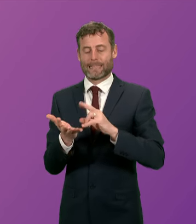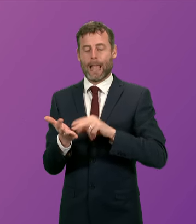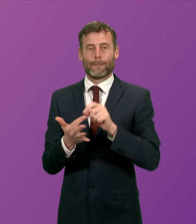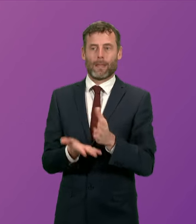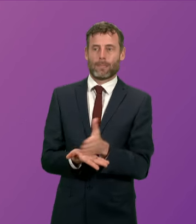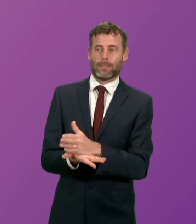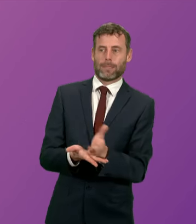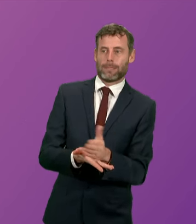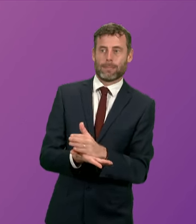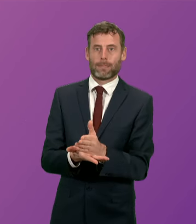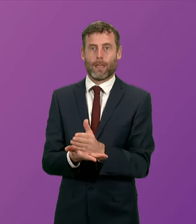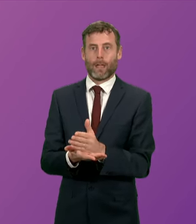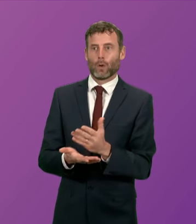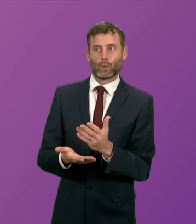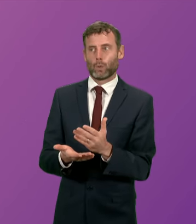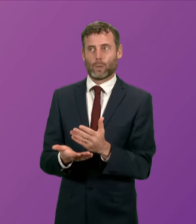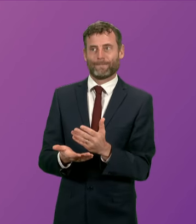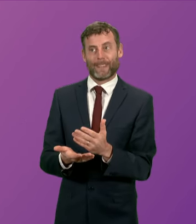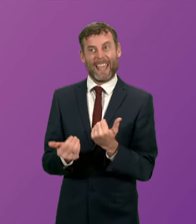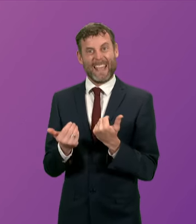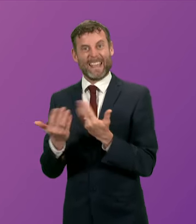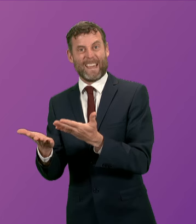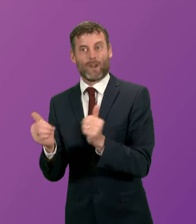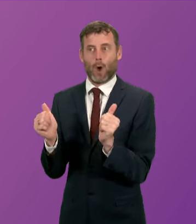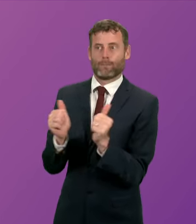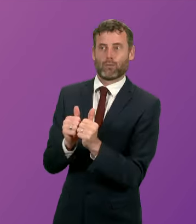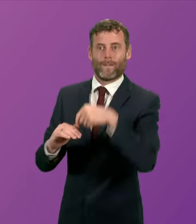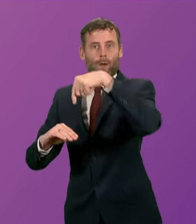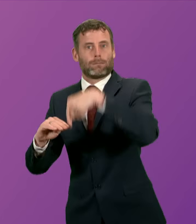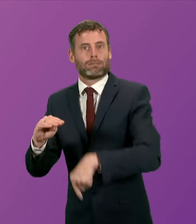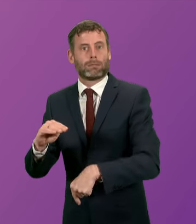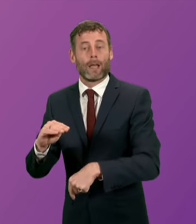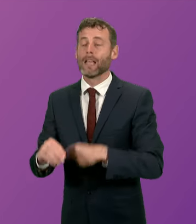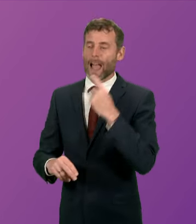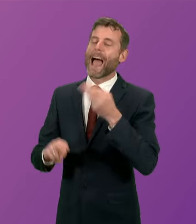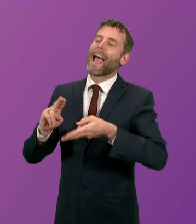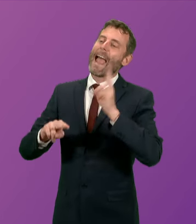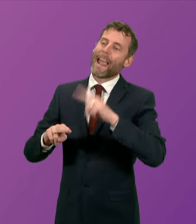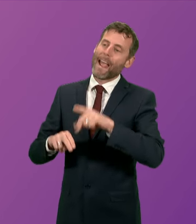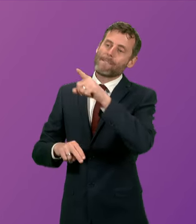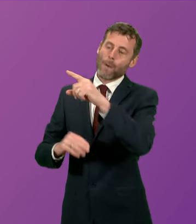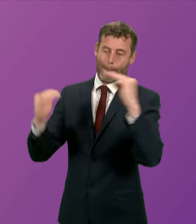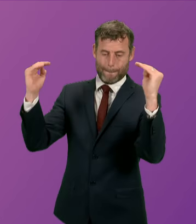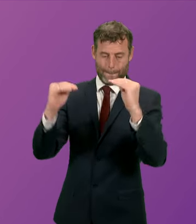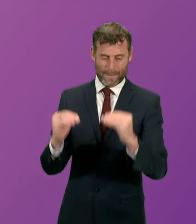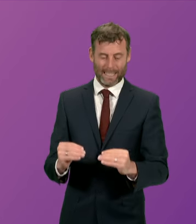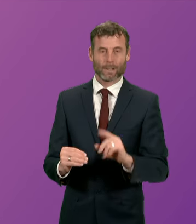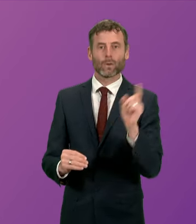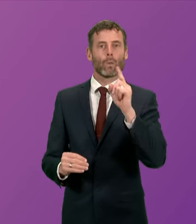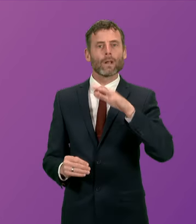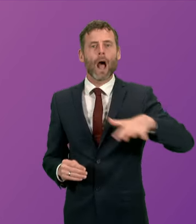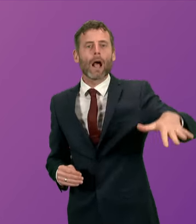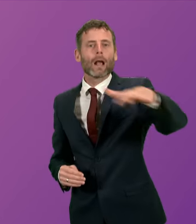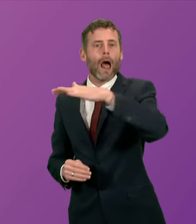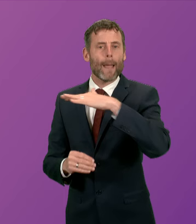is that the SNP are okay with new oil and gas if it passes a climate-compatibility assessment. Can I ask the First Minister